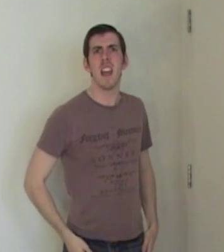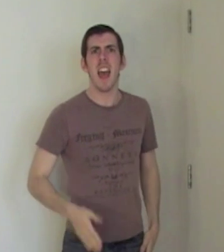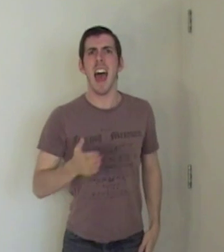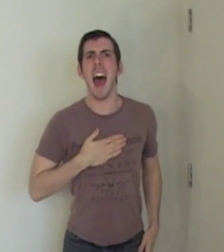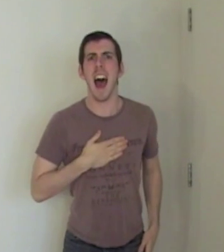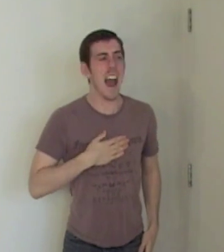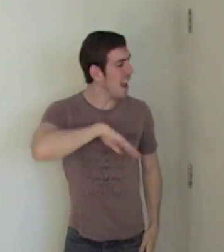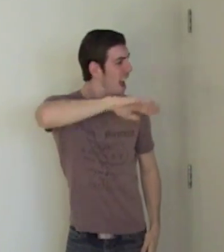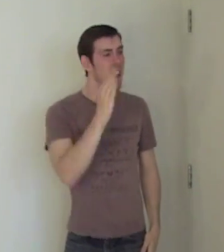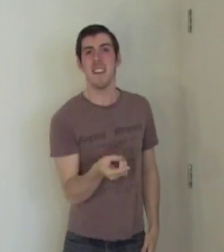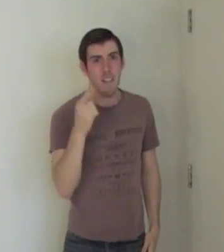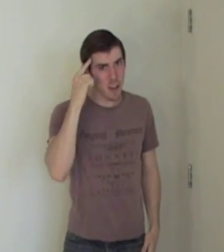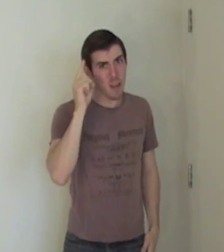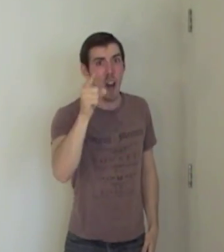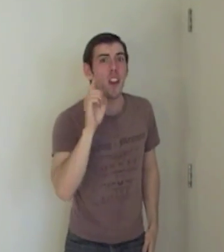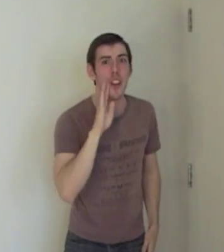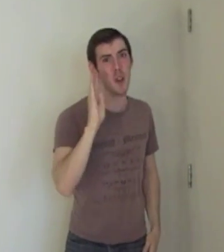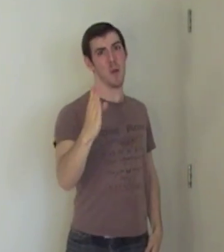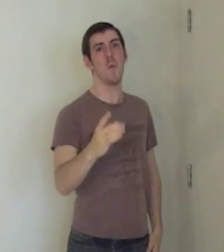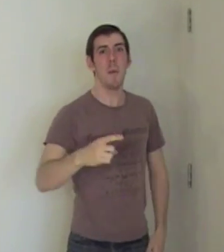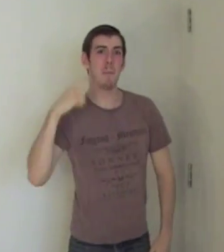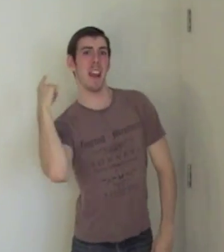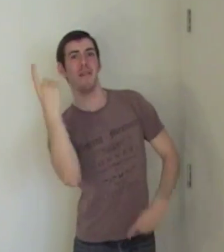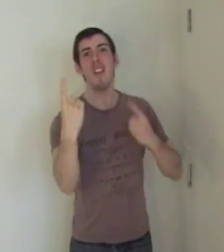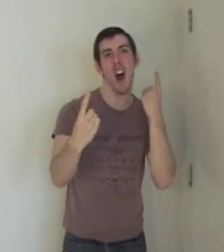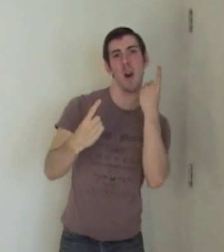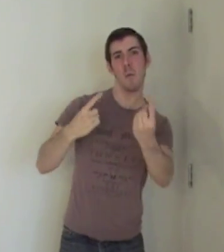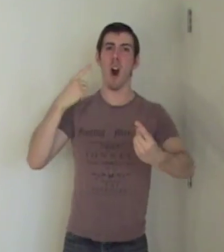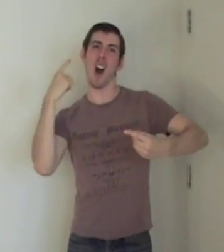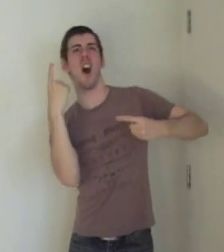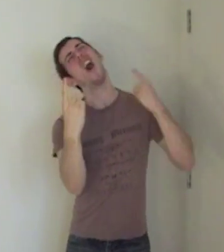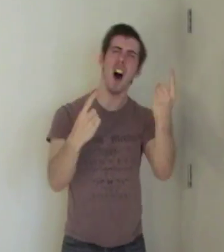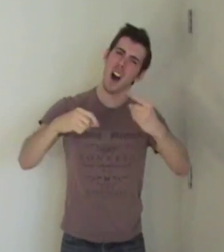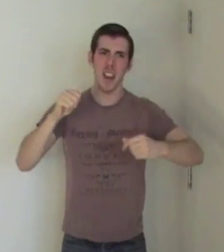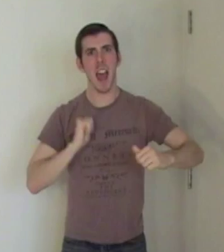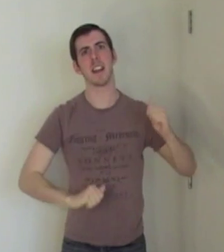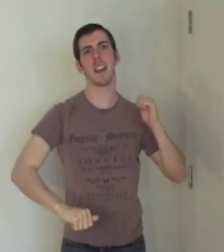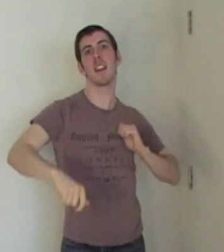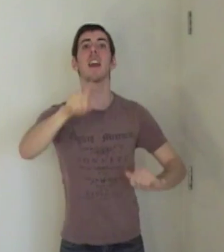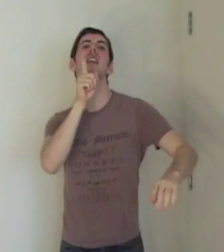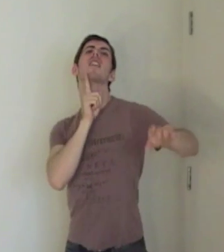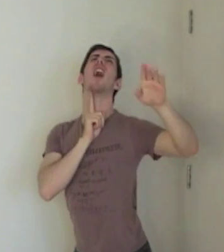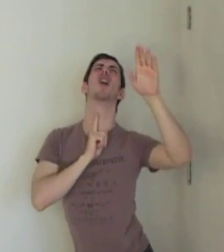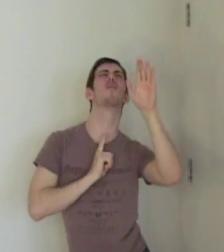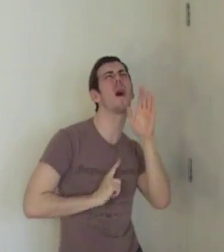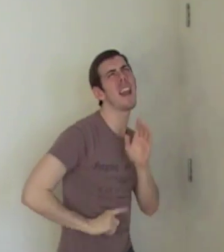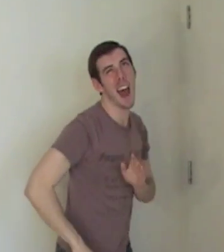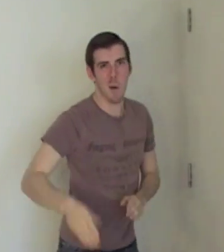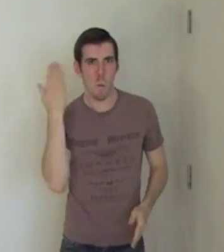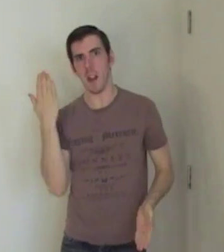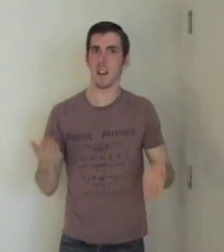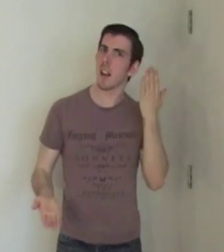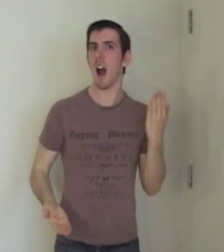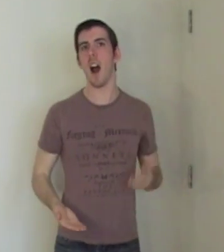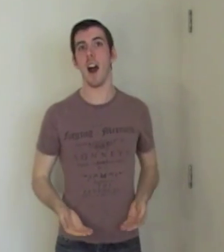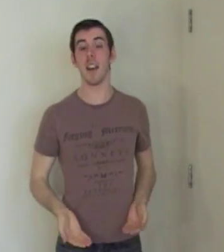I never thought that you would be the worst Don't like a slut when I was gone